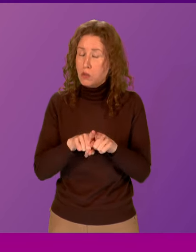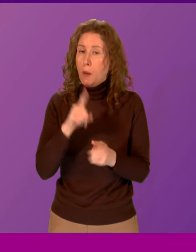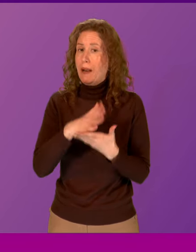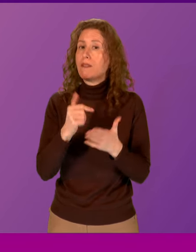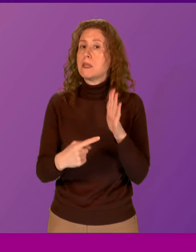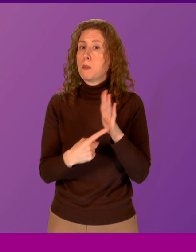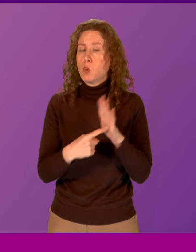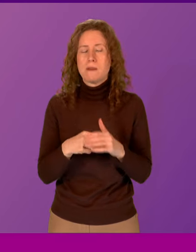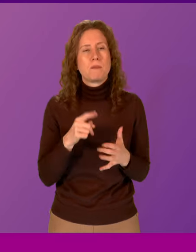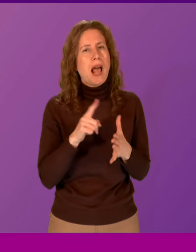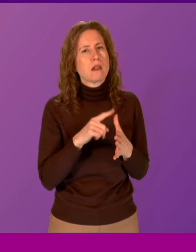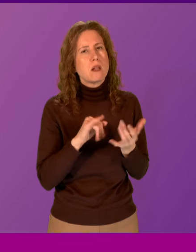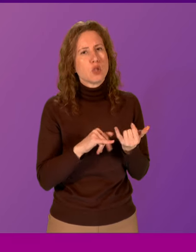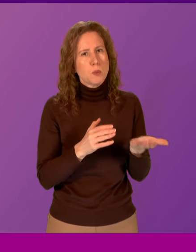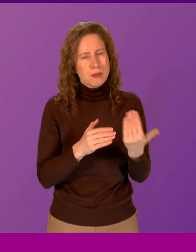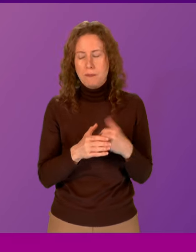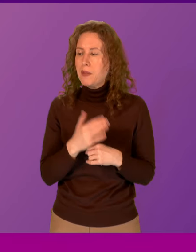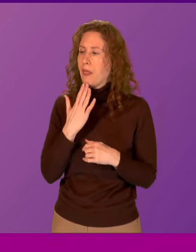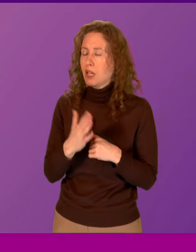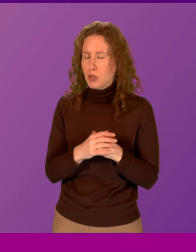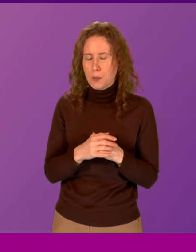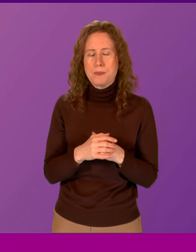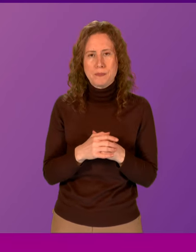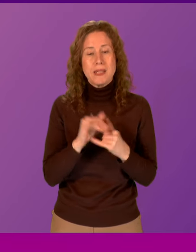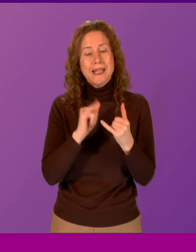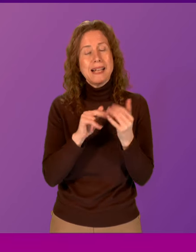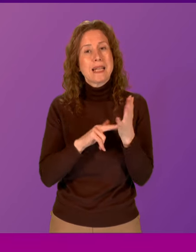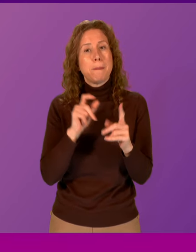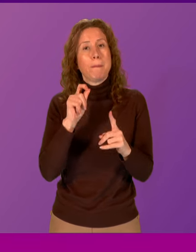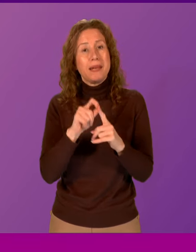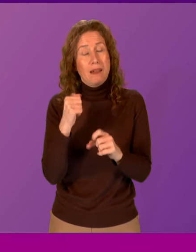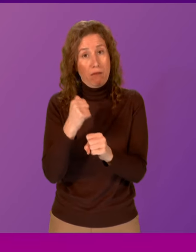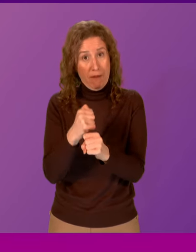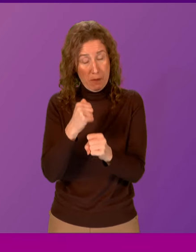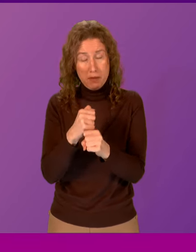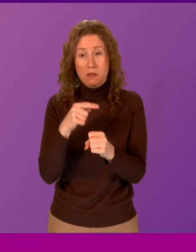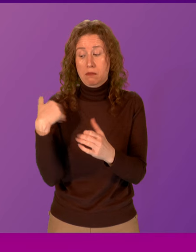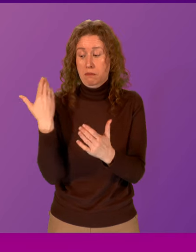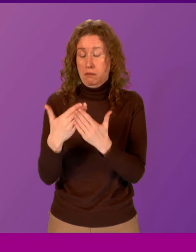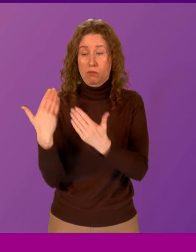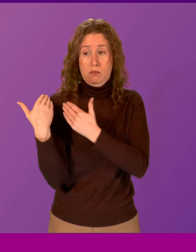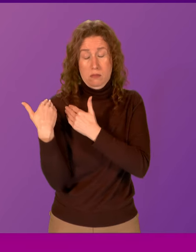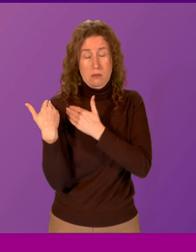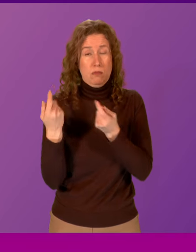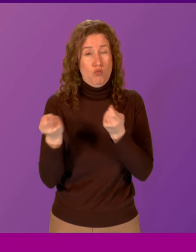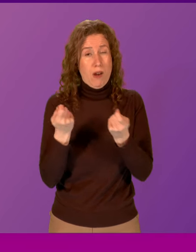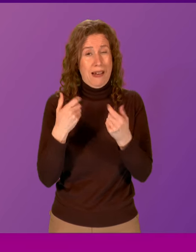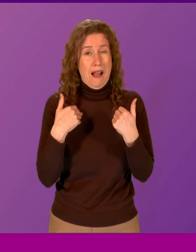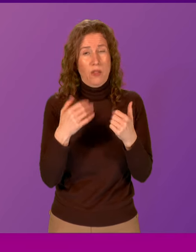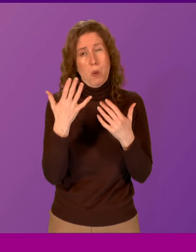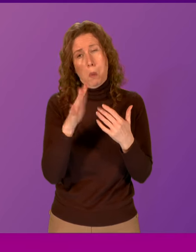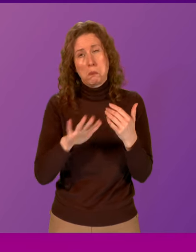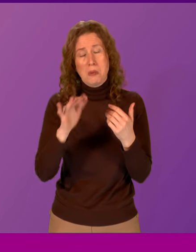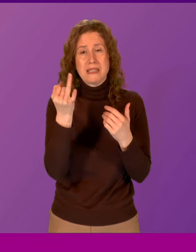Alexander Stewart. I thank the First Minister for that response. The SNP Government have been responsible for running health for nearly 17